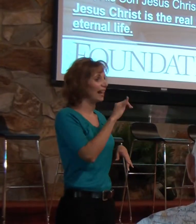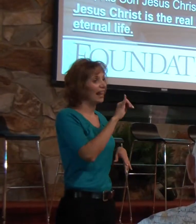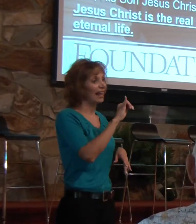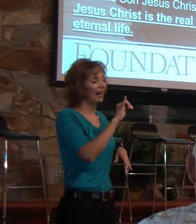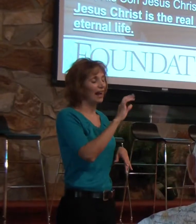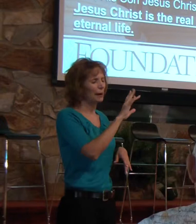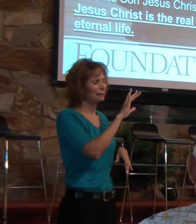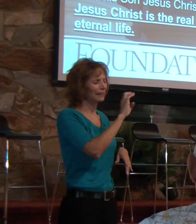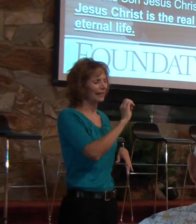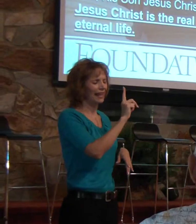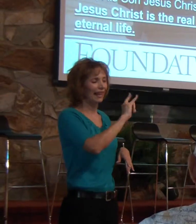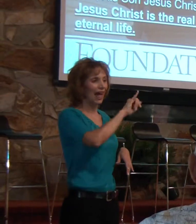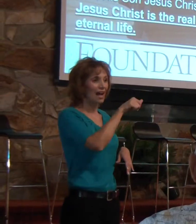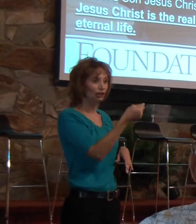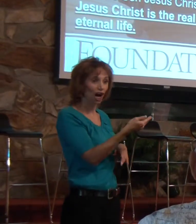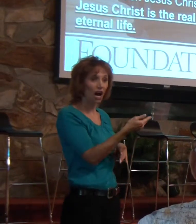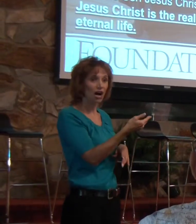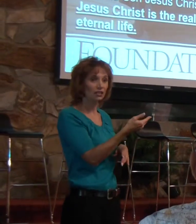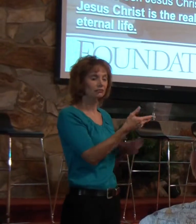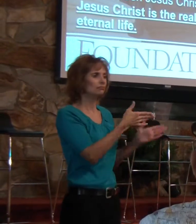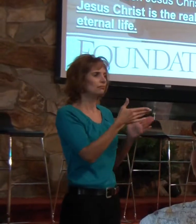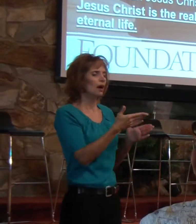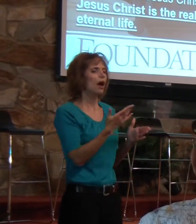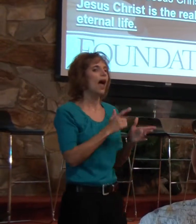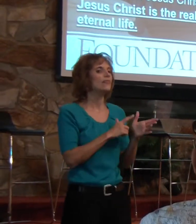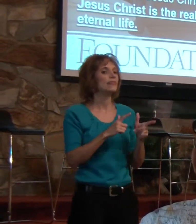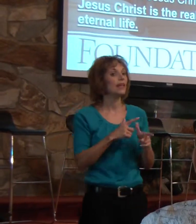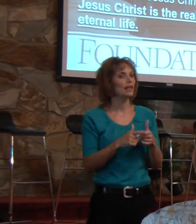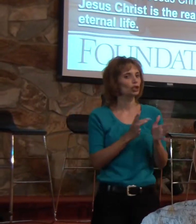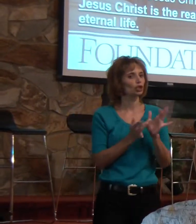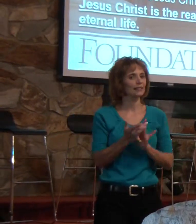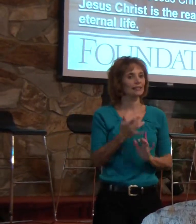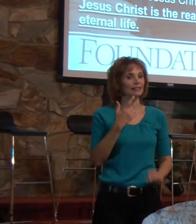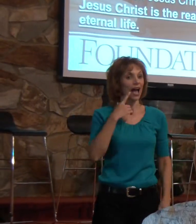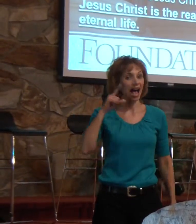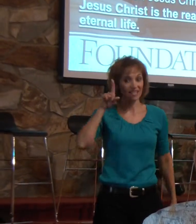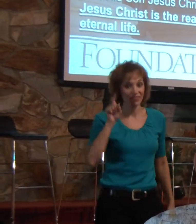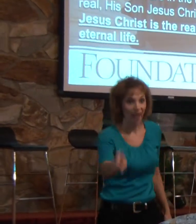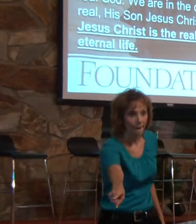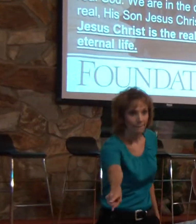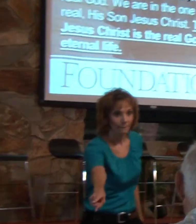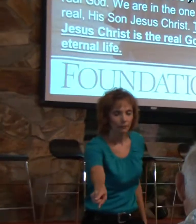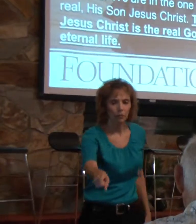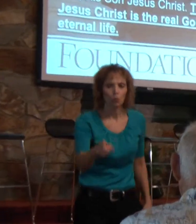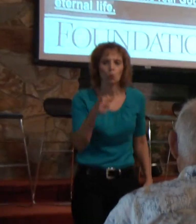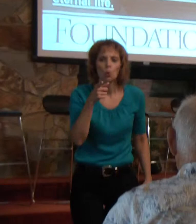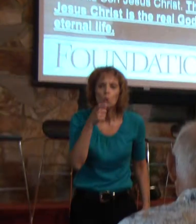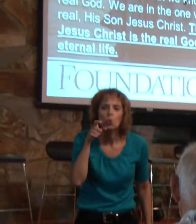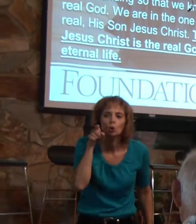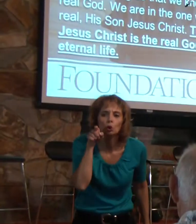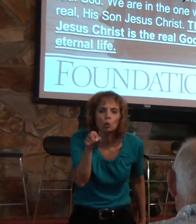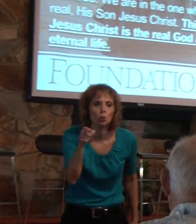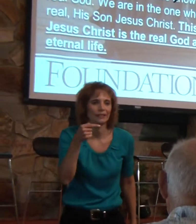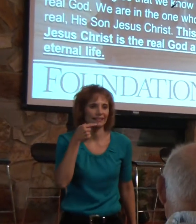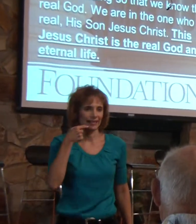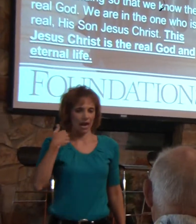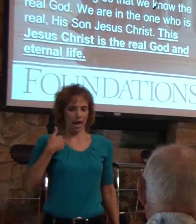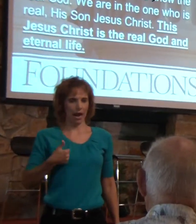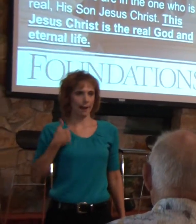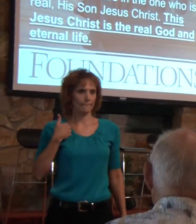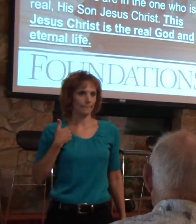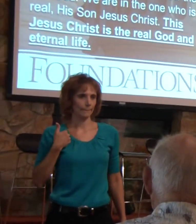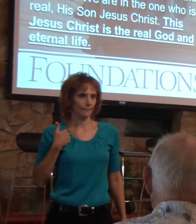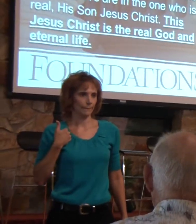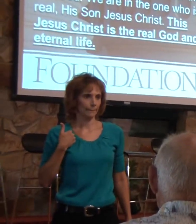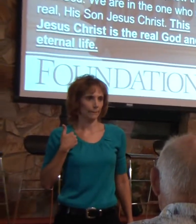And then Jesus asked them the question. He said to them, he says, well, who do you